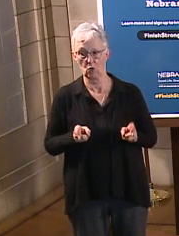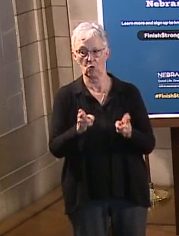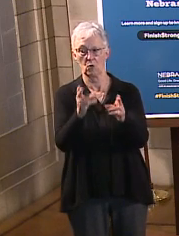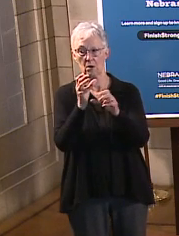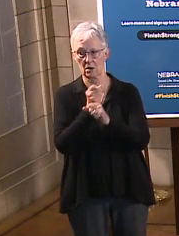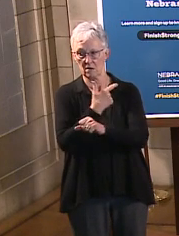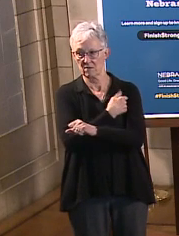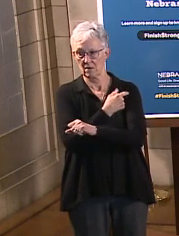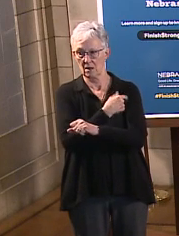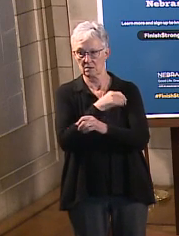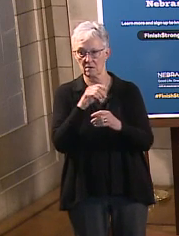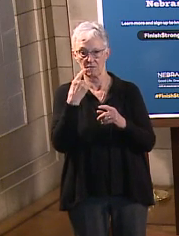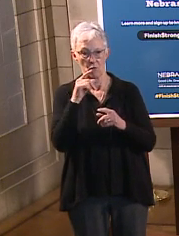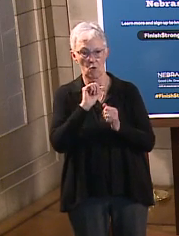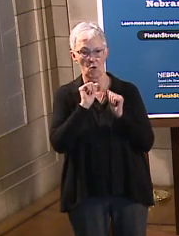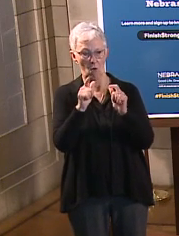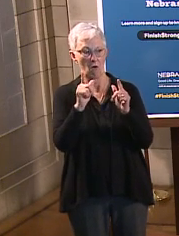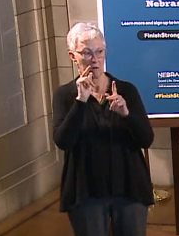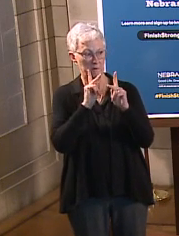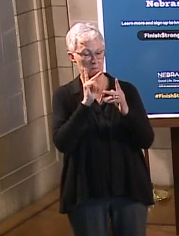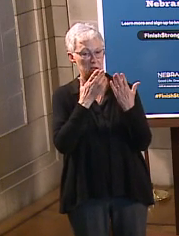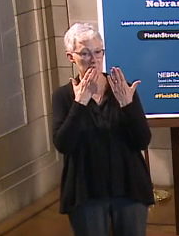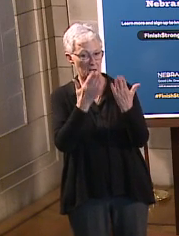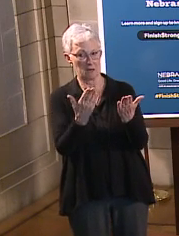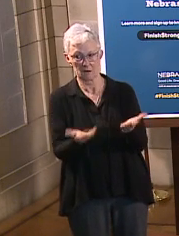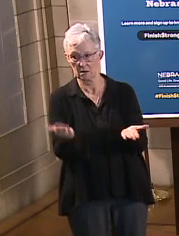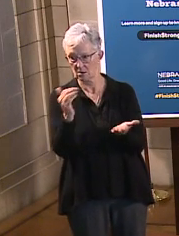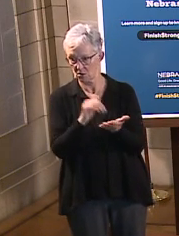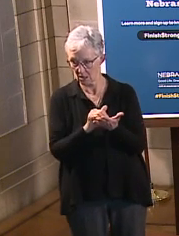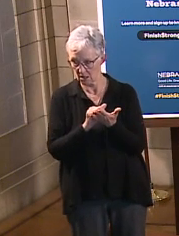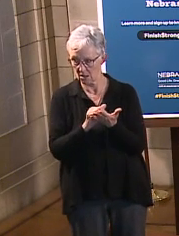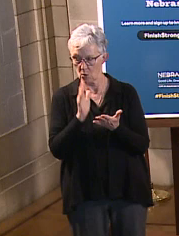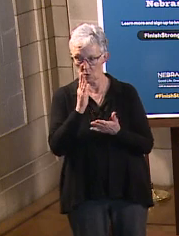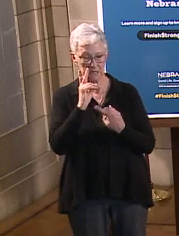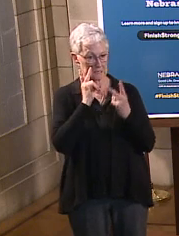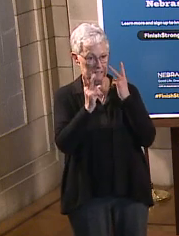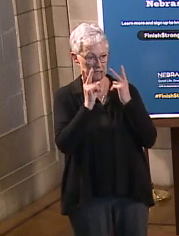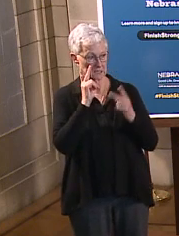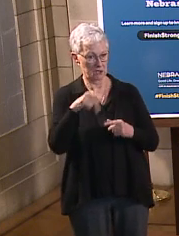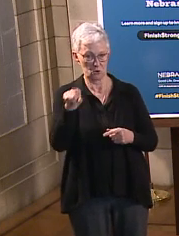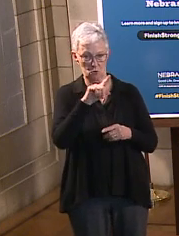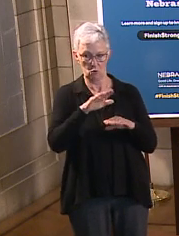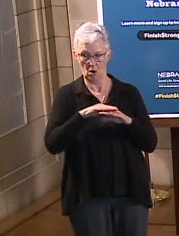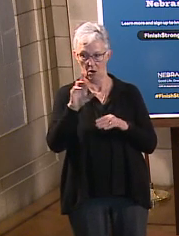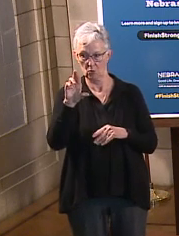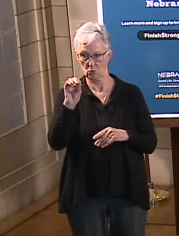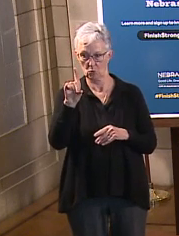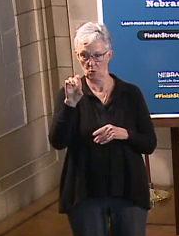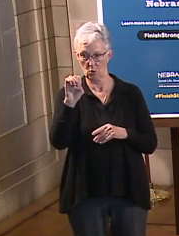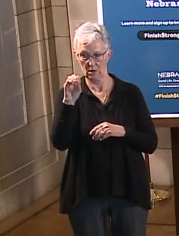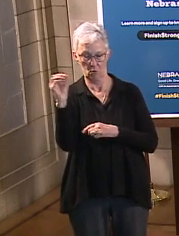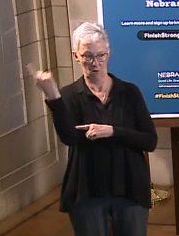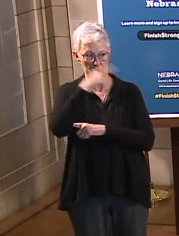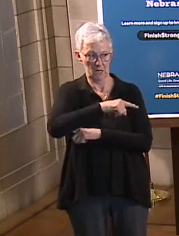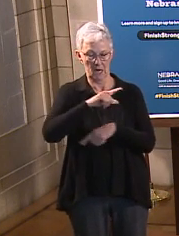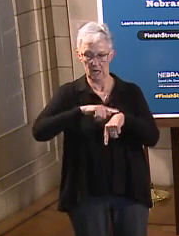this pandemic. Thank you all again, and we'll catch up with everybody on Rodeo Day at 10 a.m. next week.